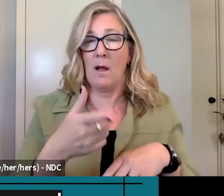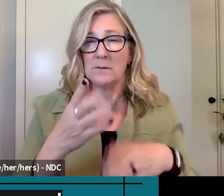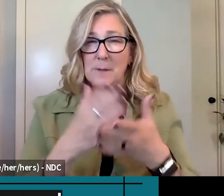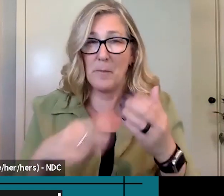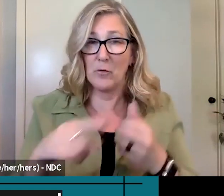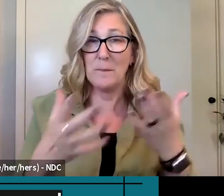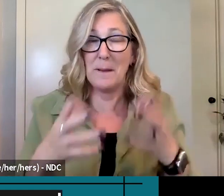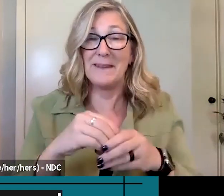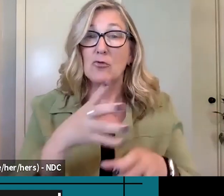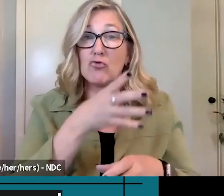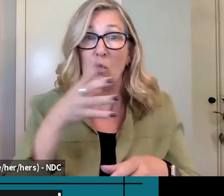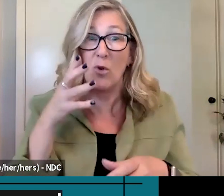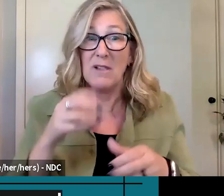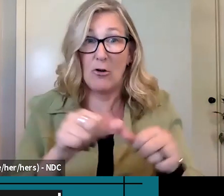for.